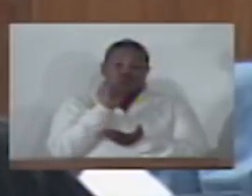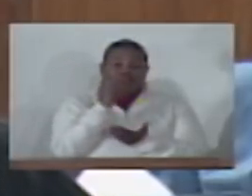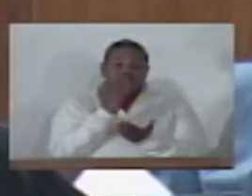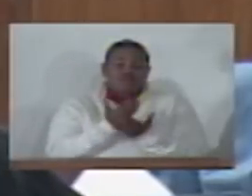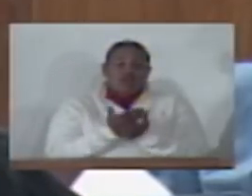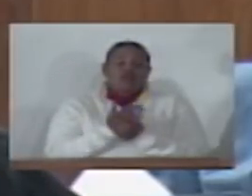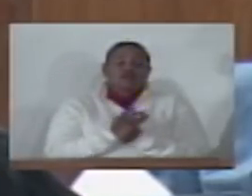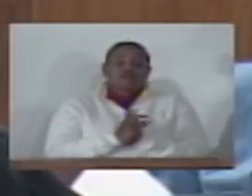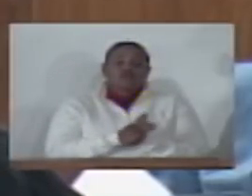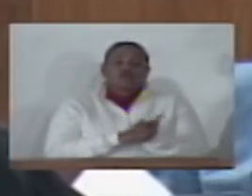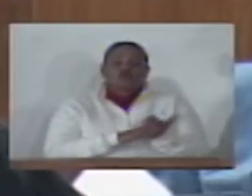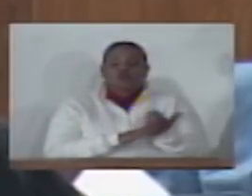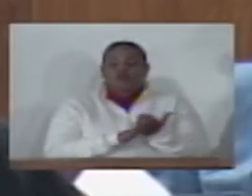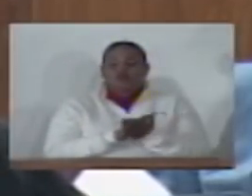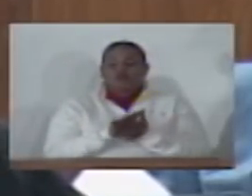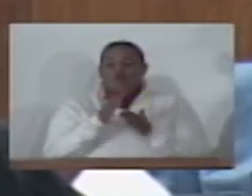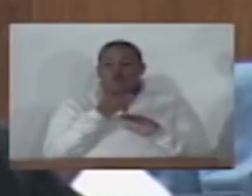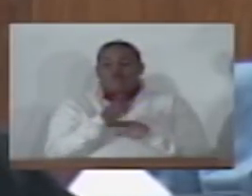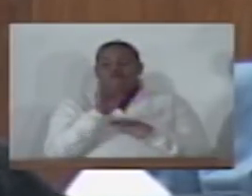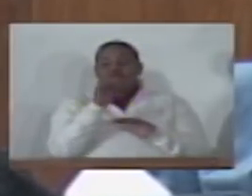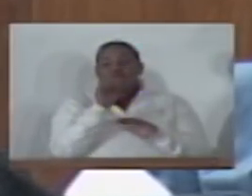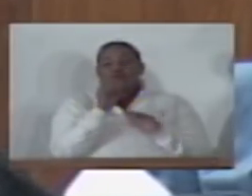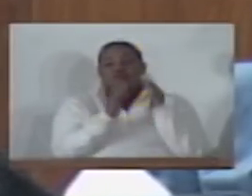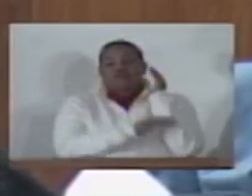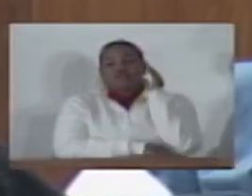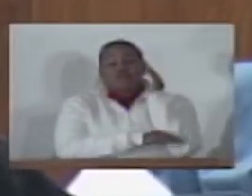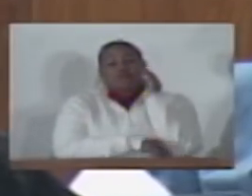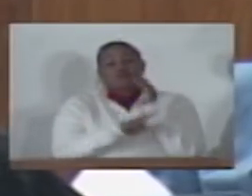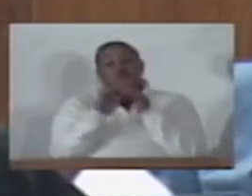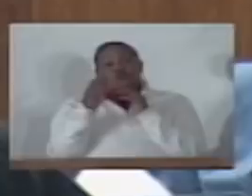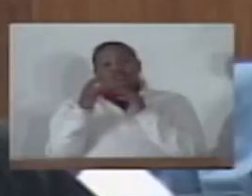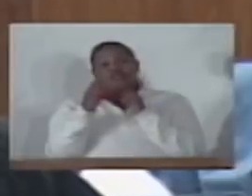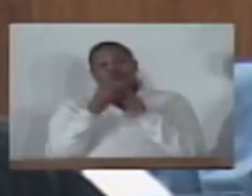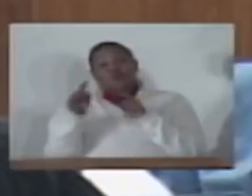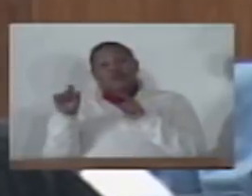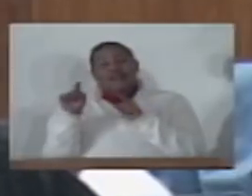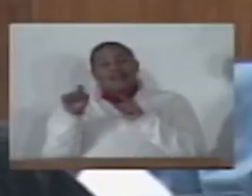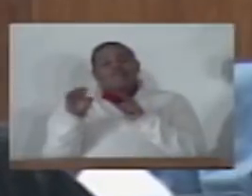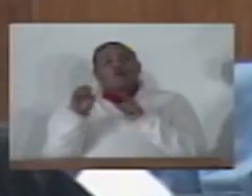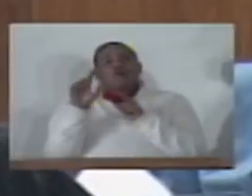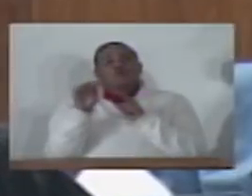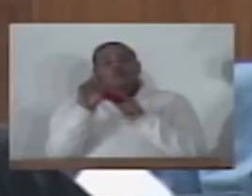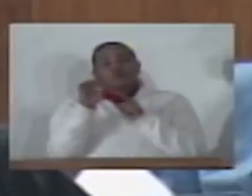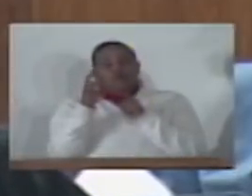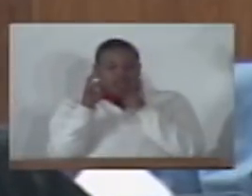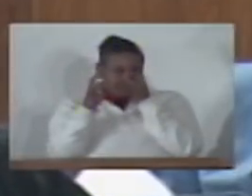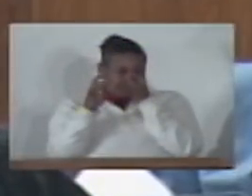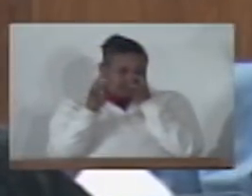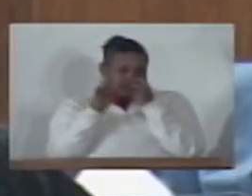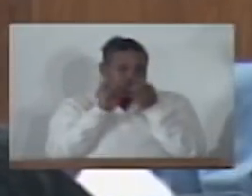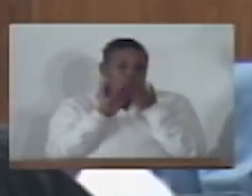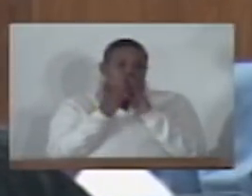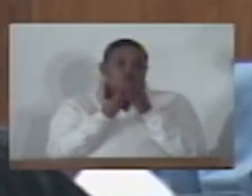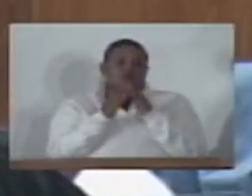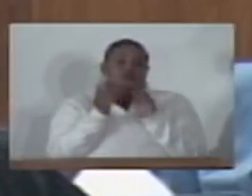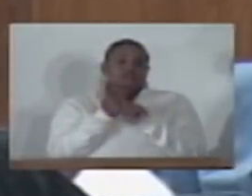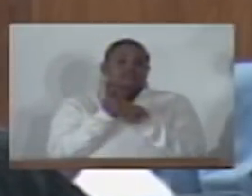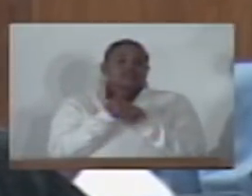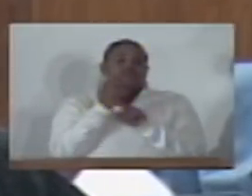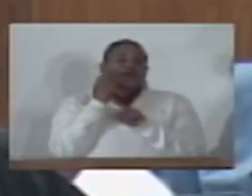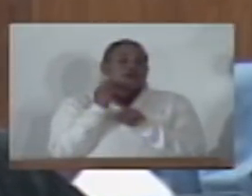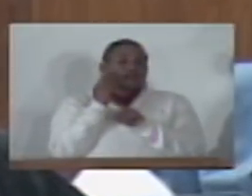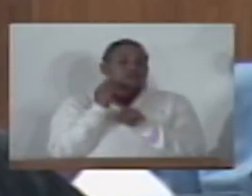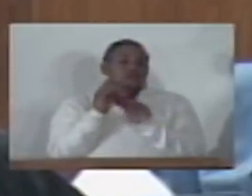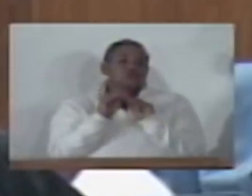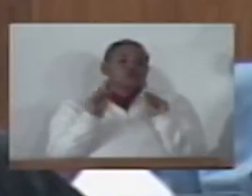over the period 1st of September 2017 to the 11th of October 2018, the community experienced